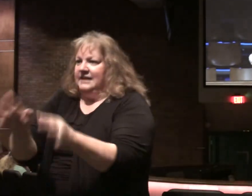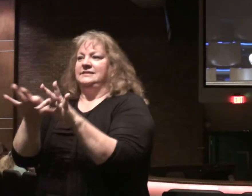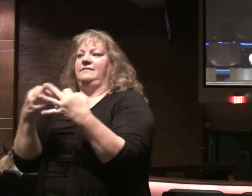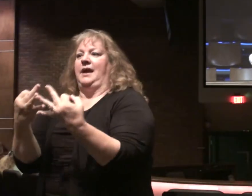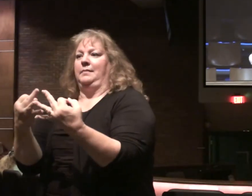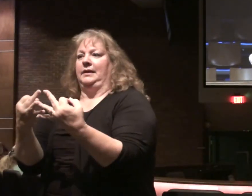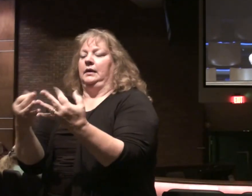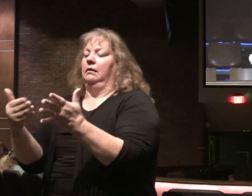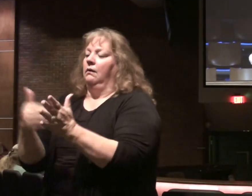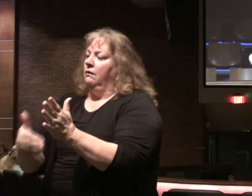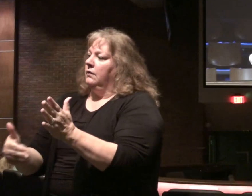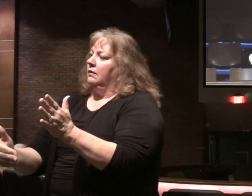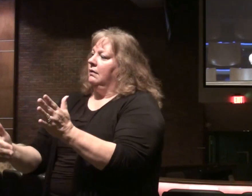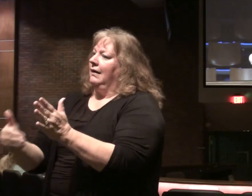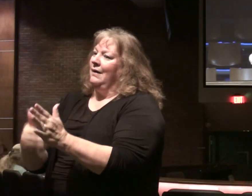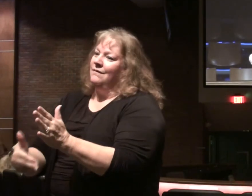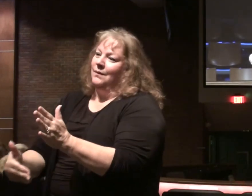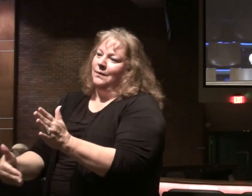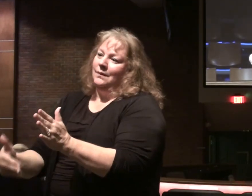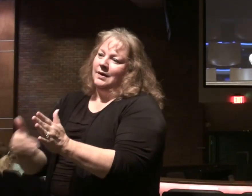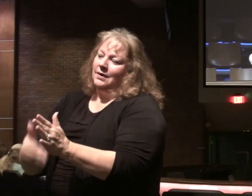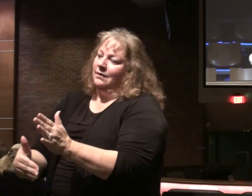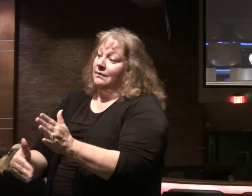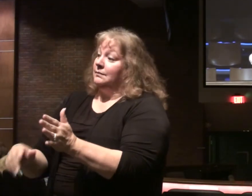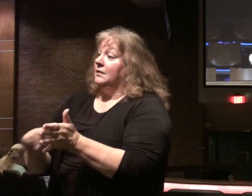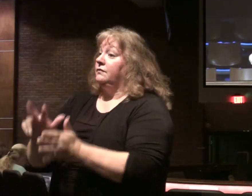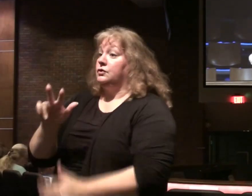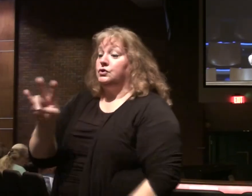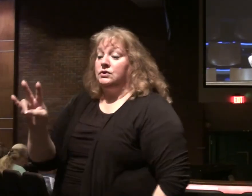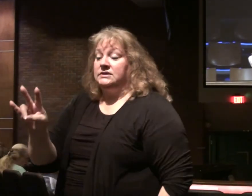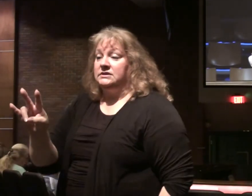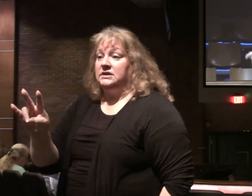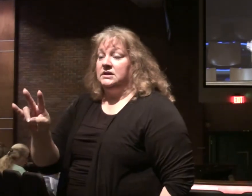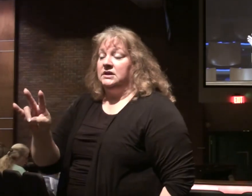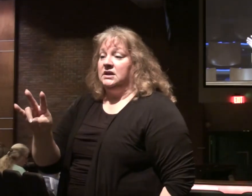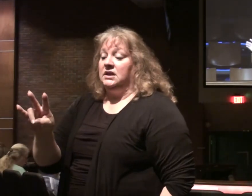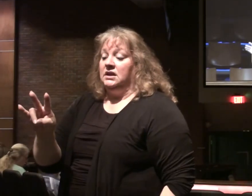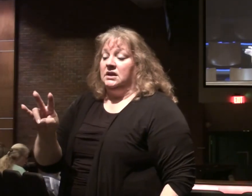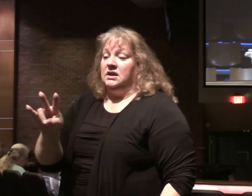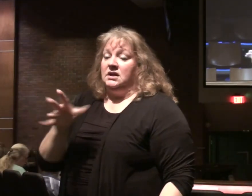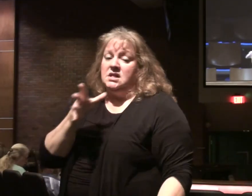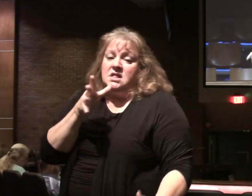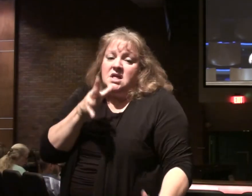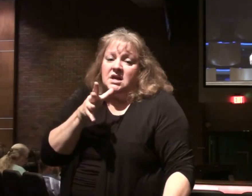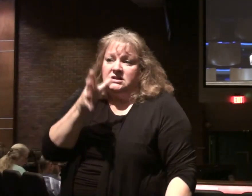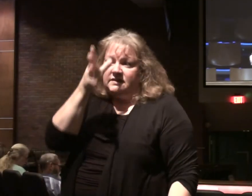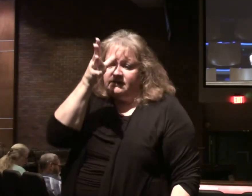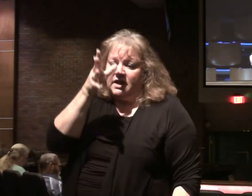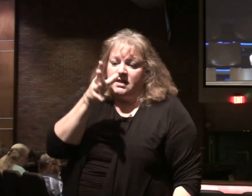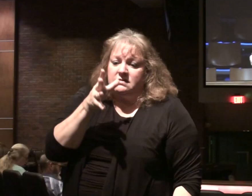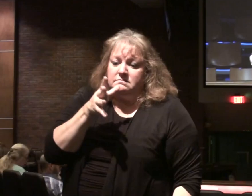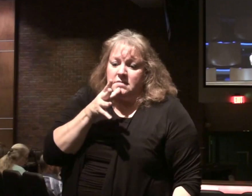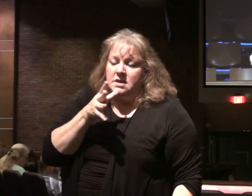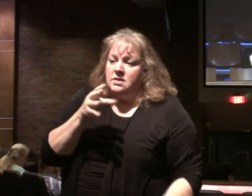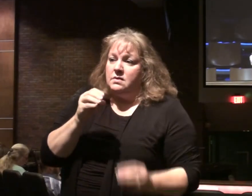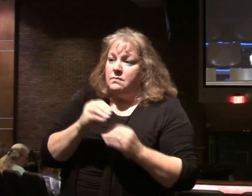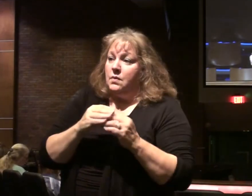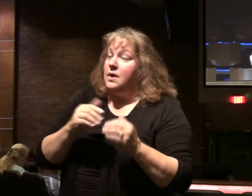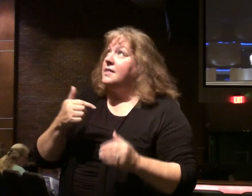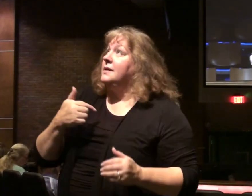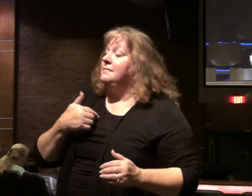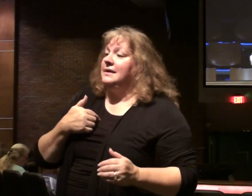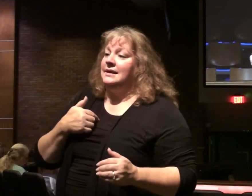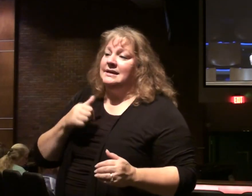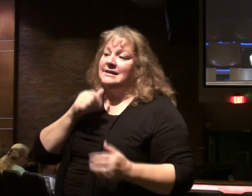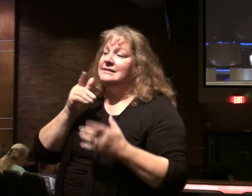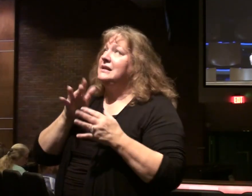again and again and again. Verse 37. He who loves father or mother more than me is not